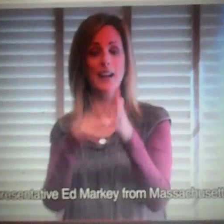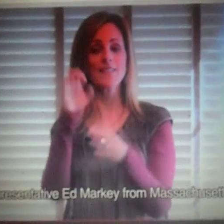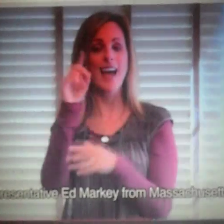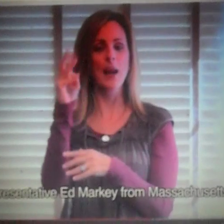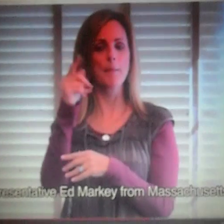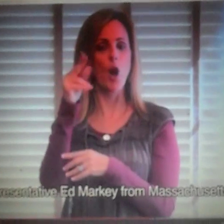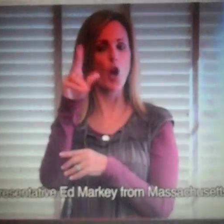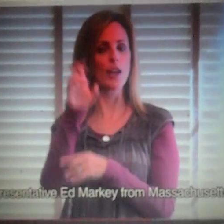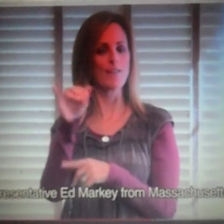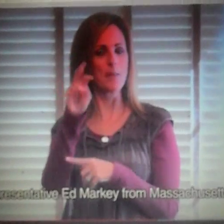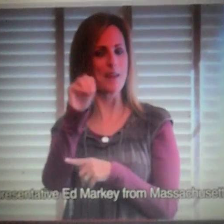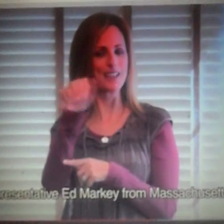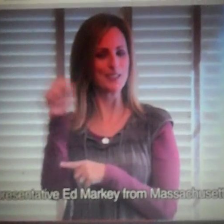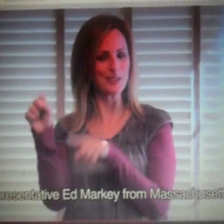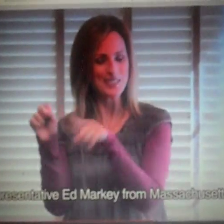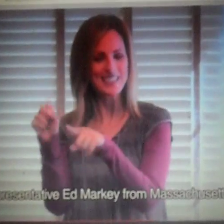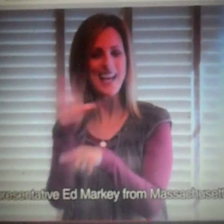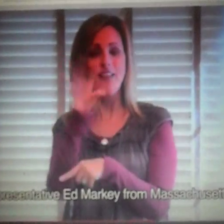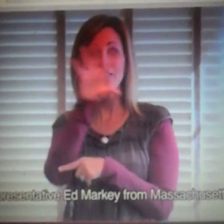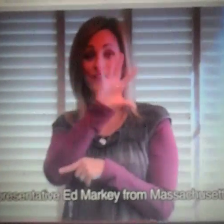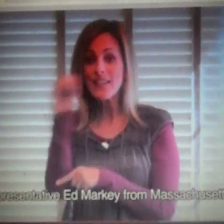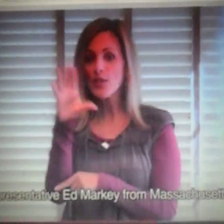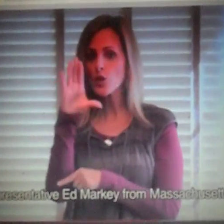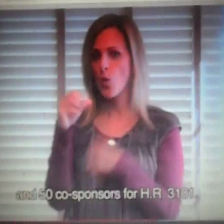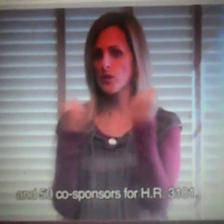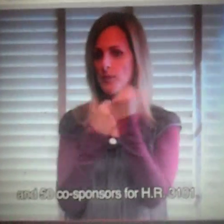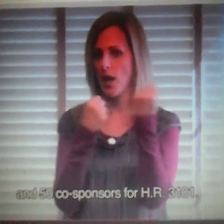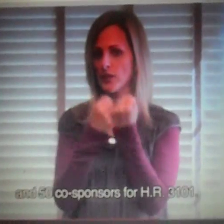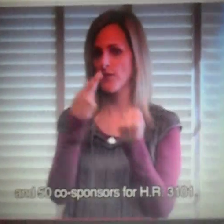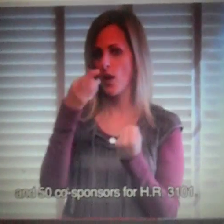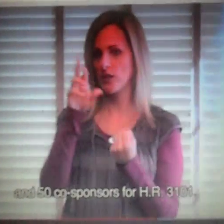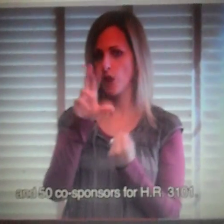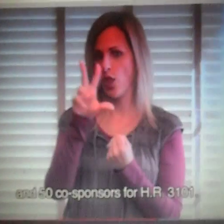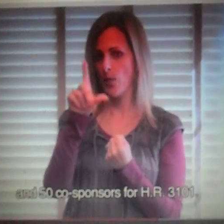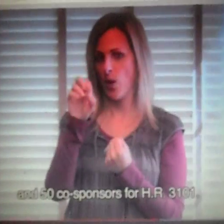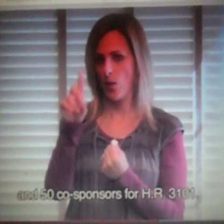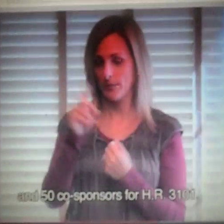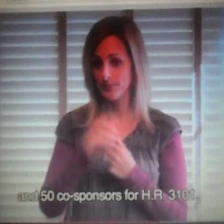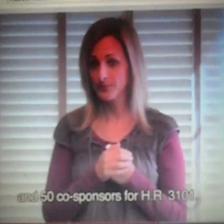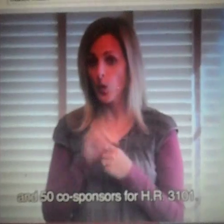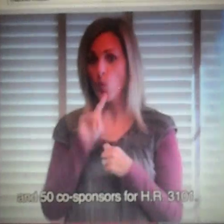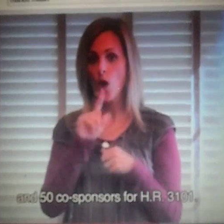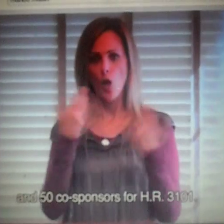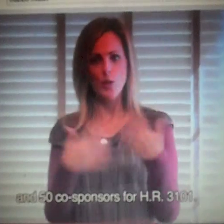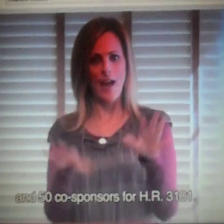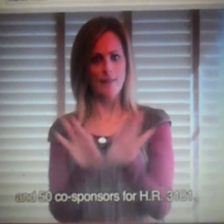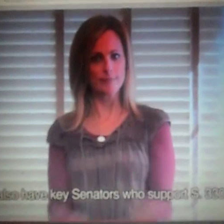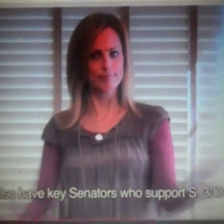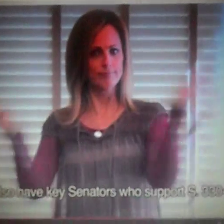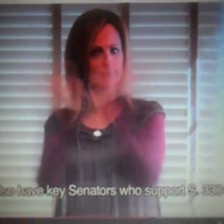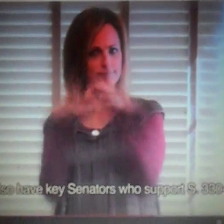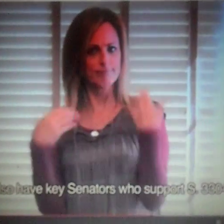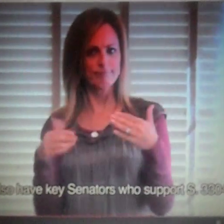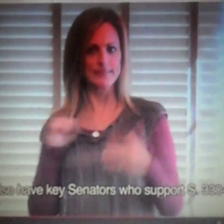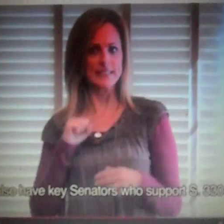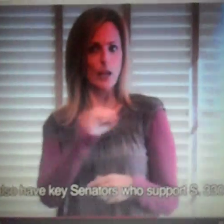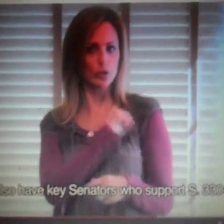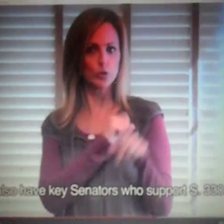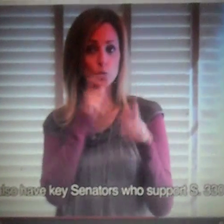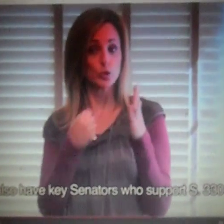Representative Ed Markey from Massachusetts and 50 co-sponsors for HR 3101. We also have key senators